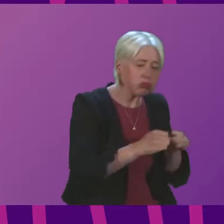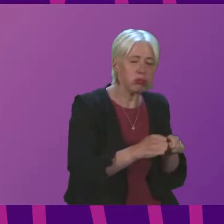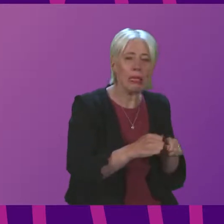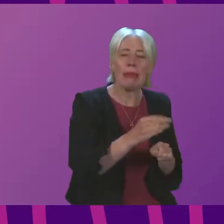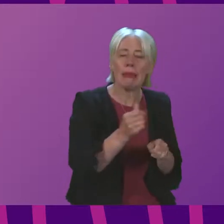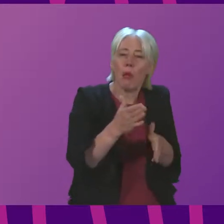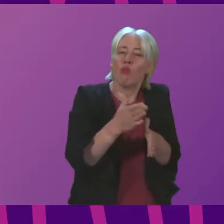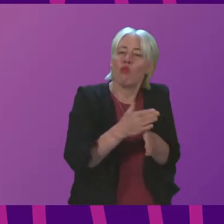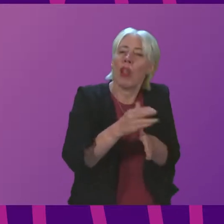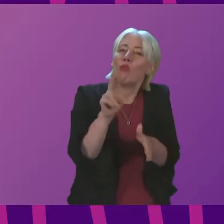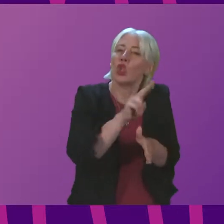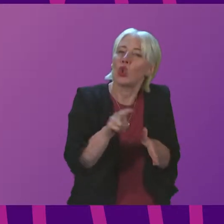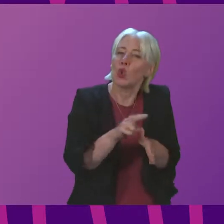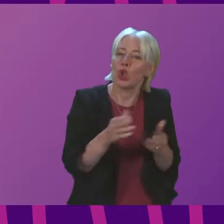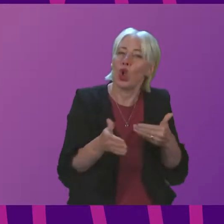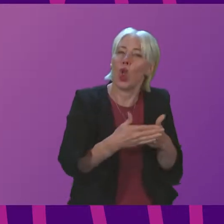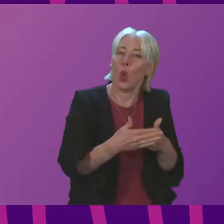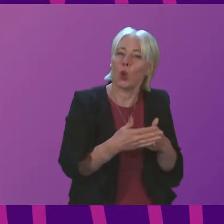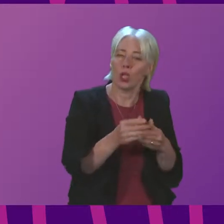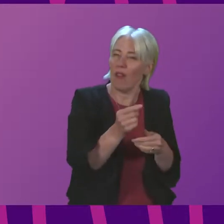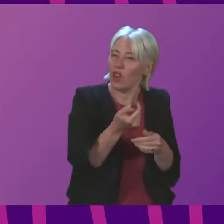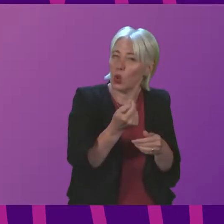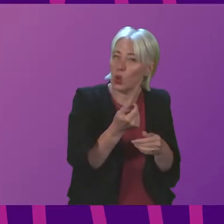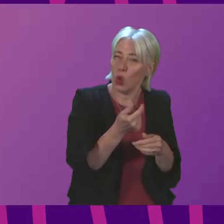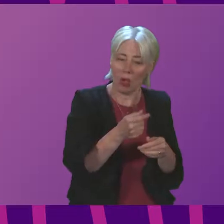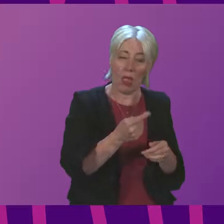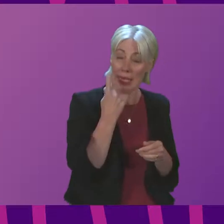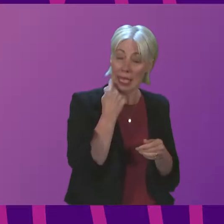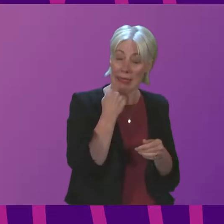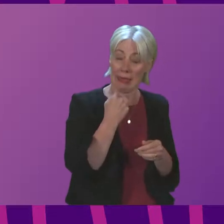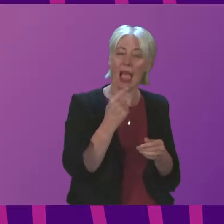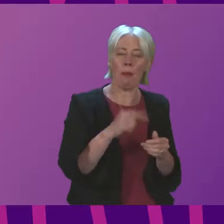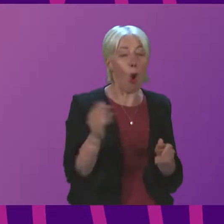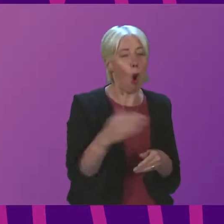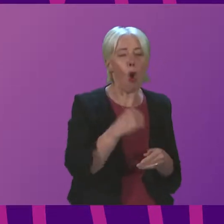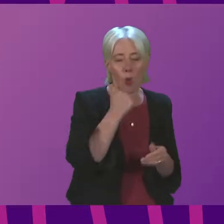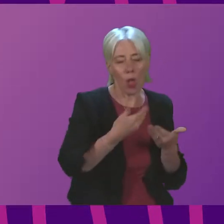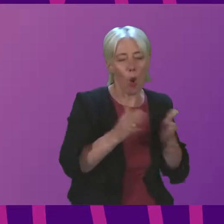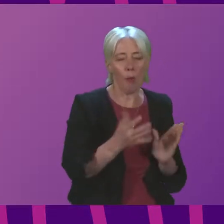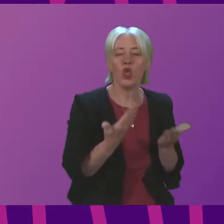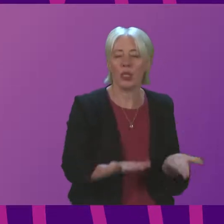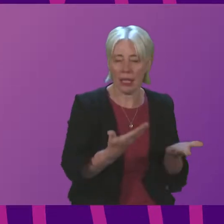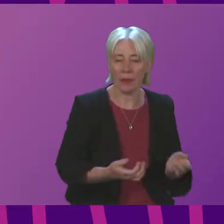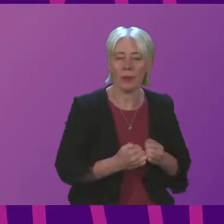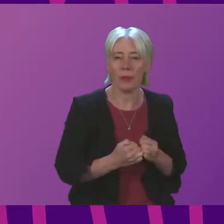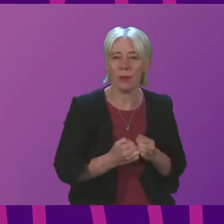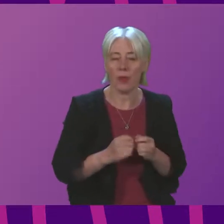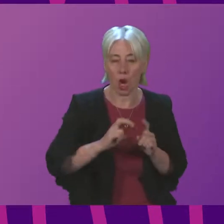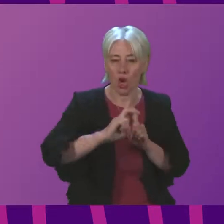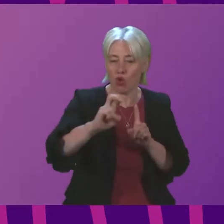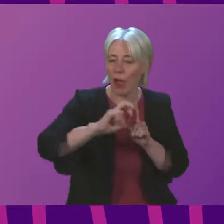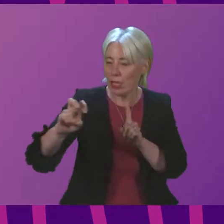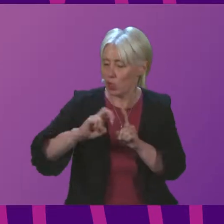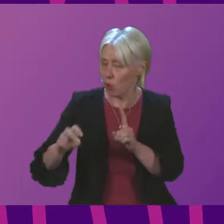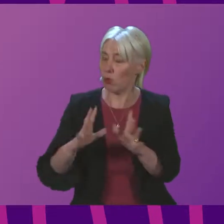primary school closures yesterday in the area, however, all except one are expected to reopen today. Our transport network was also